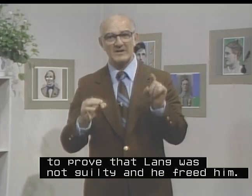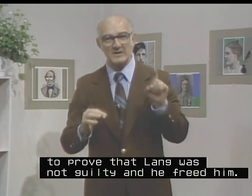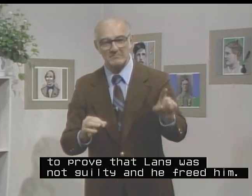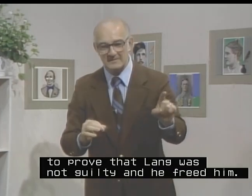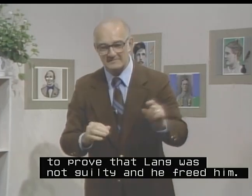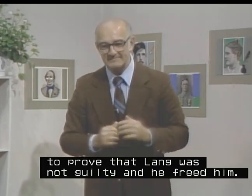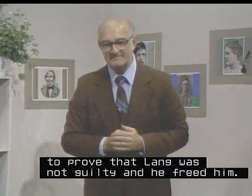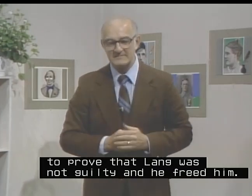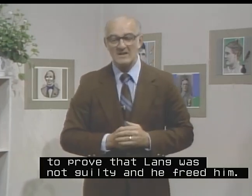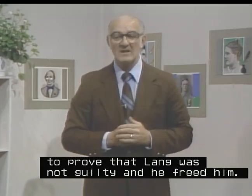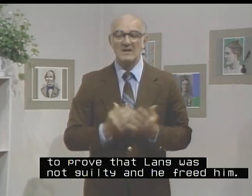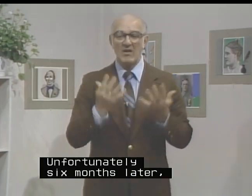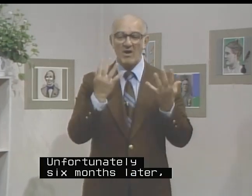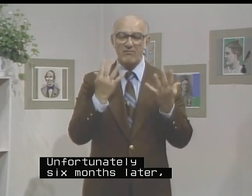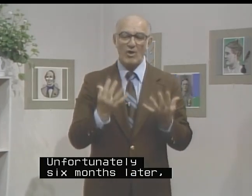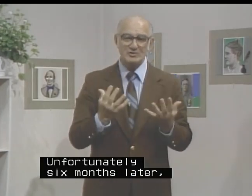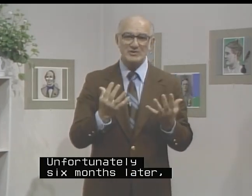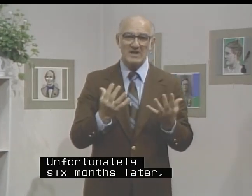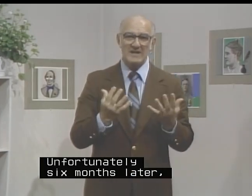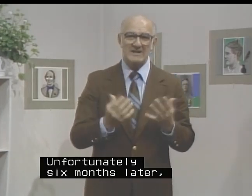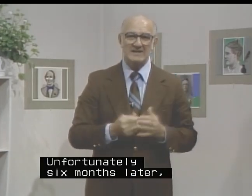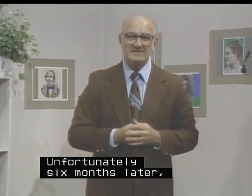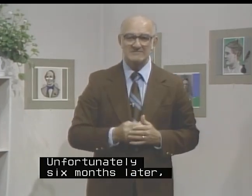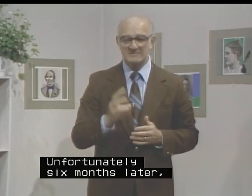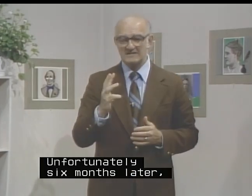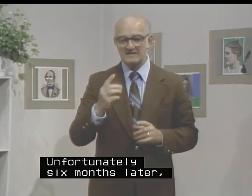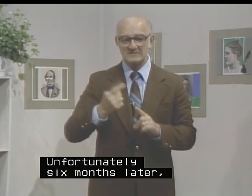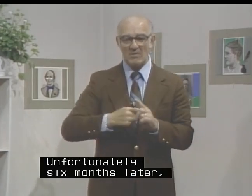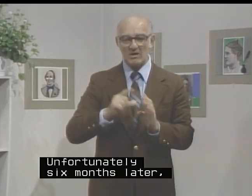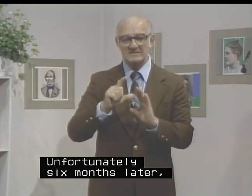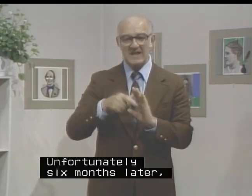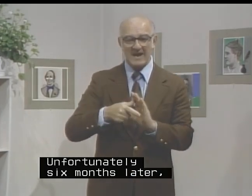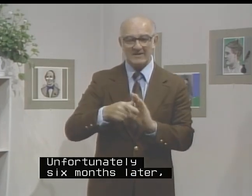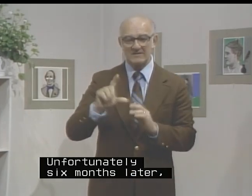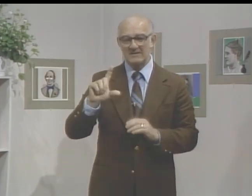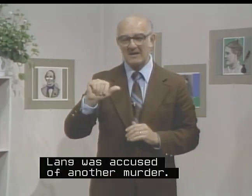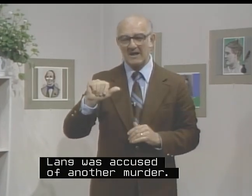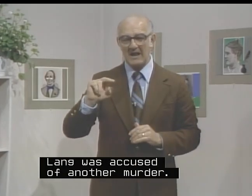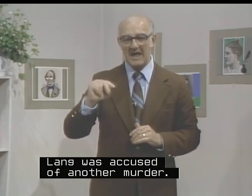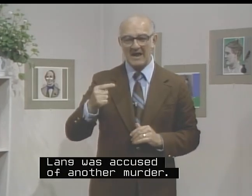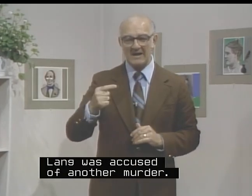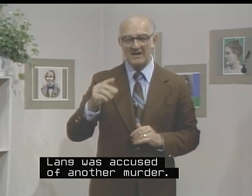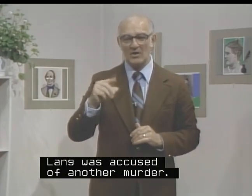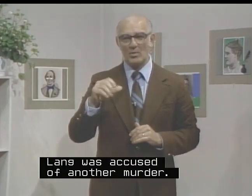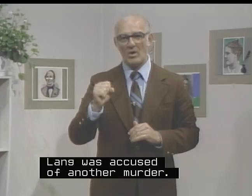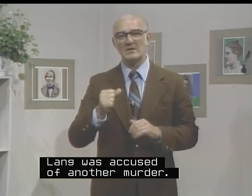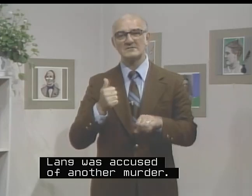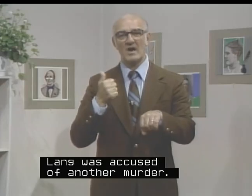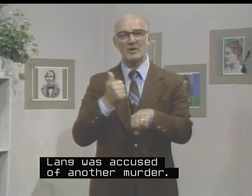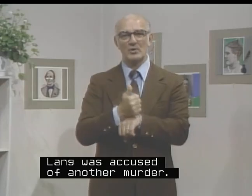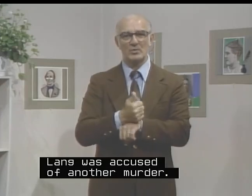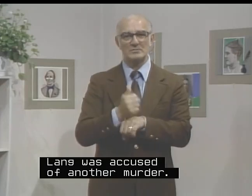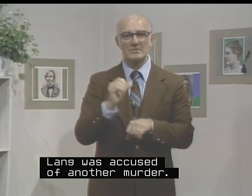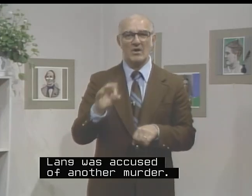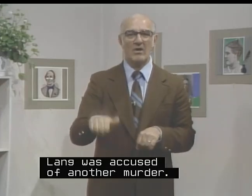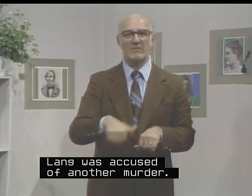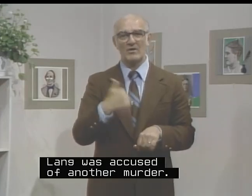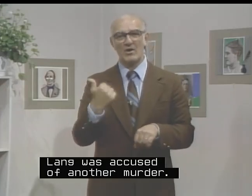him. Unfortunately, six months later, Lang was accused of another